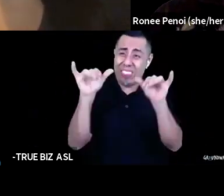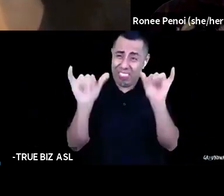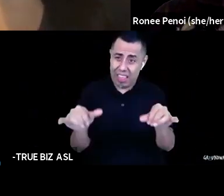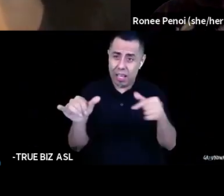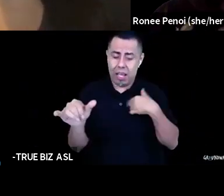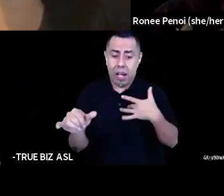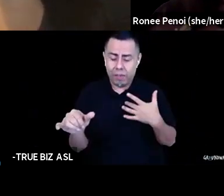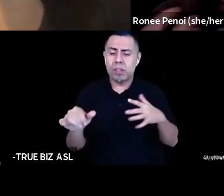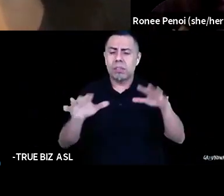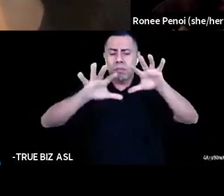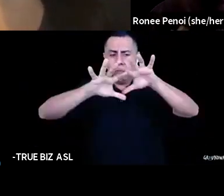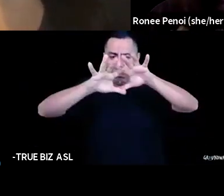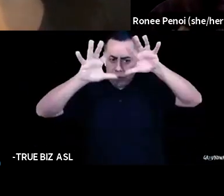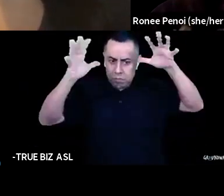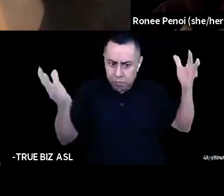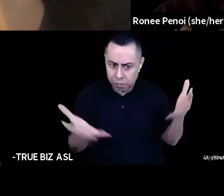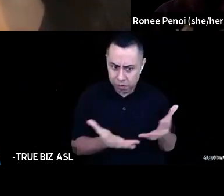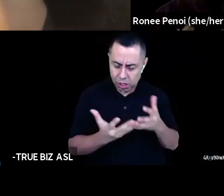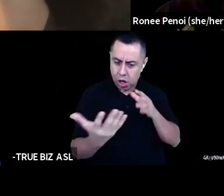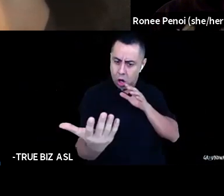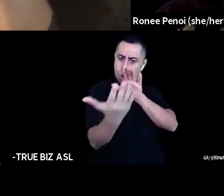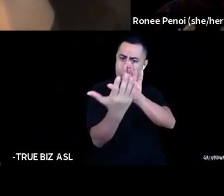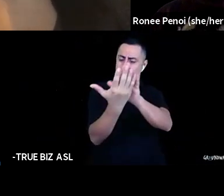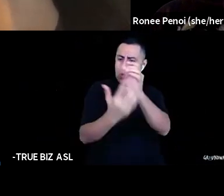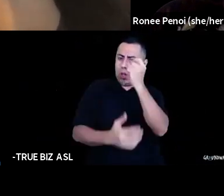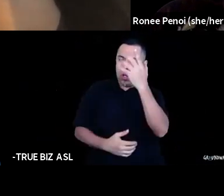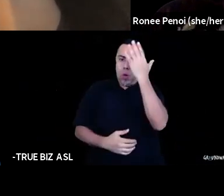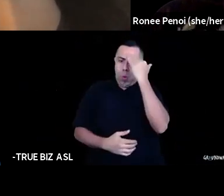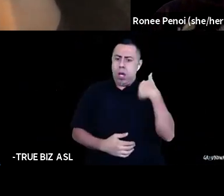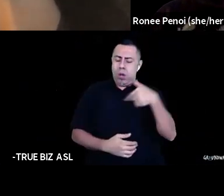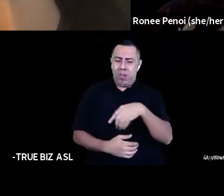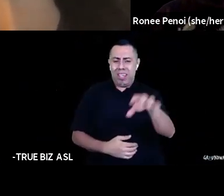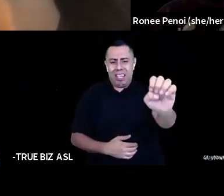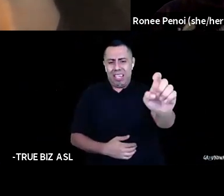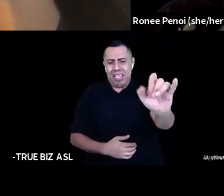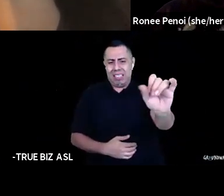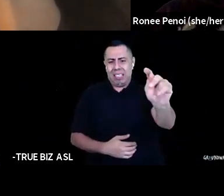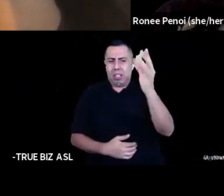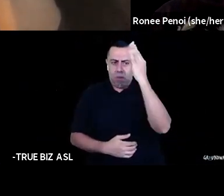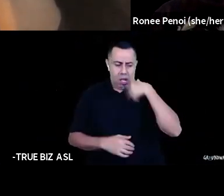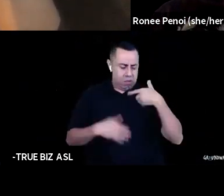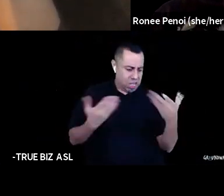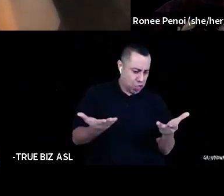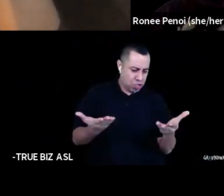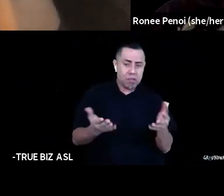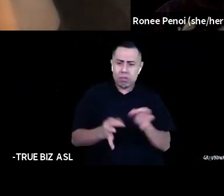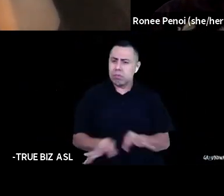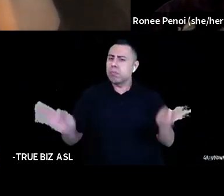about why you exist is so important because if you're not actually allowing, um, the people who work for your